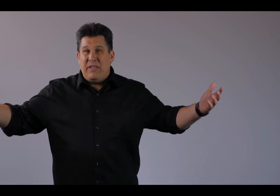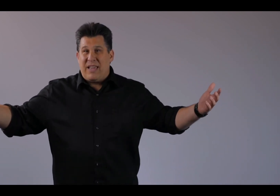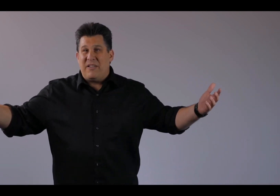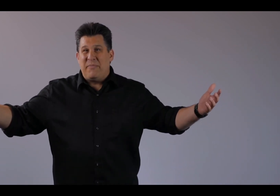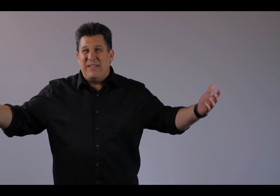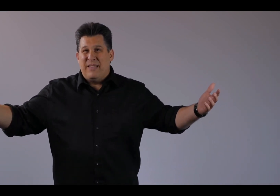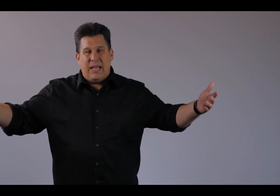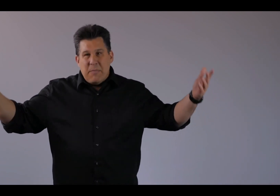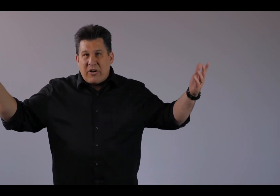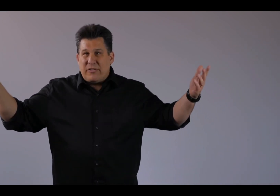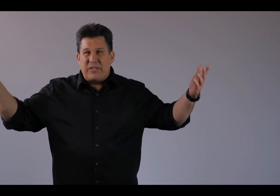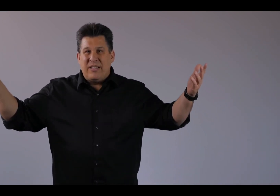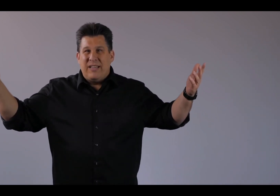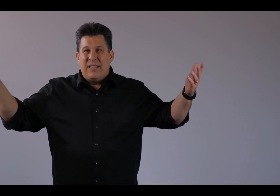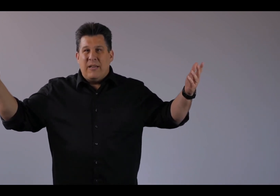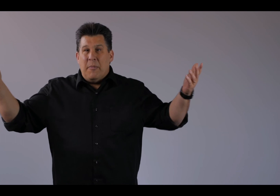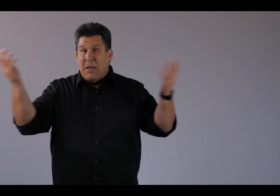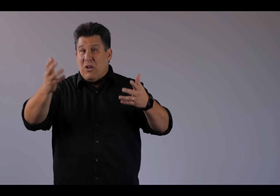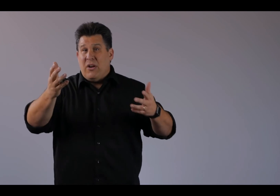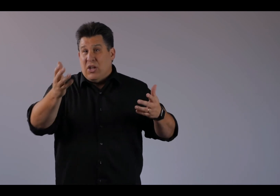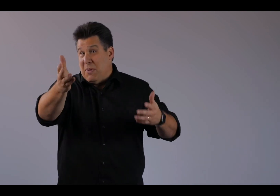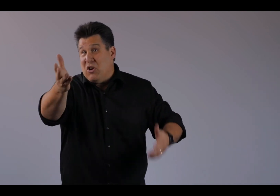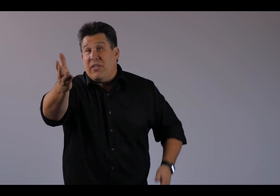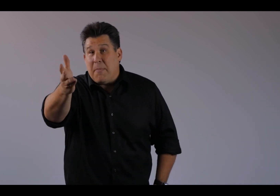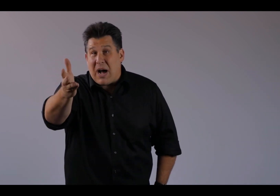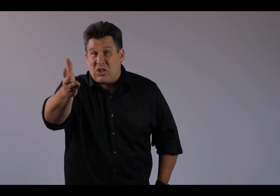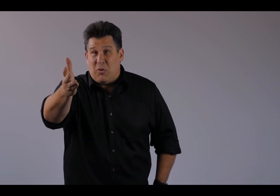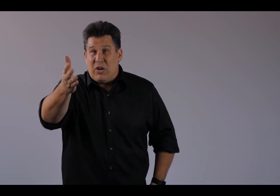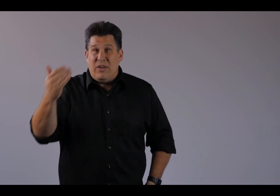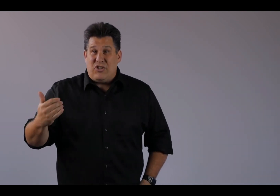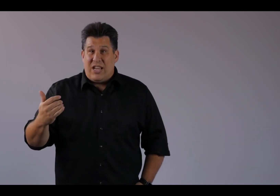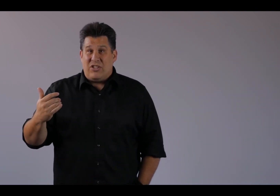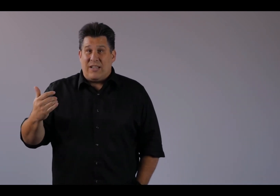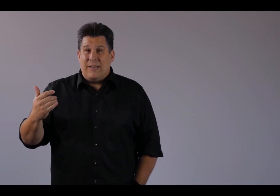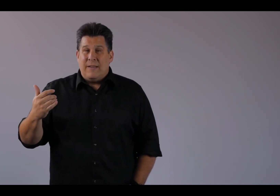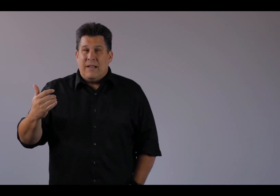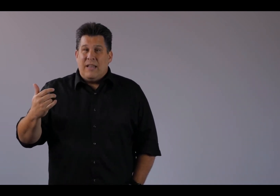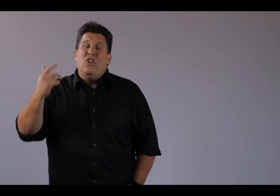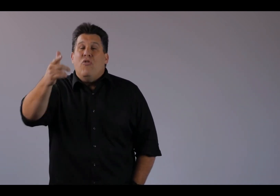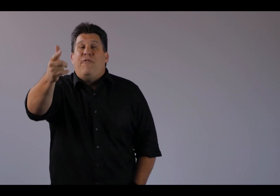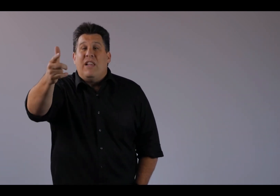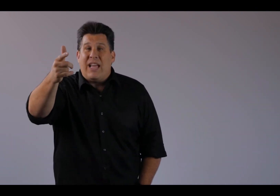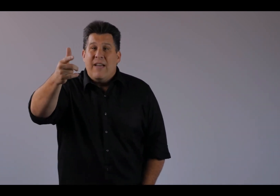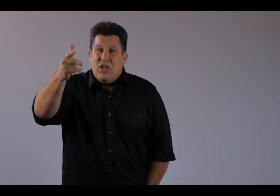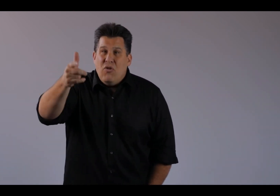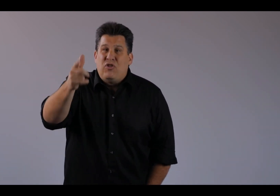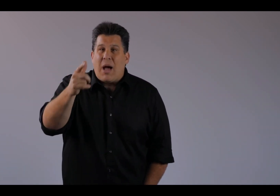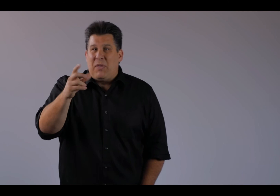in the kingdom? Any miracles? Maybe you're the impossible one who needs changing. Like, you feel like you've dropped the